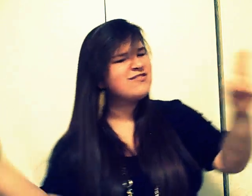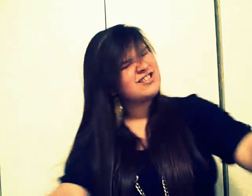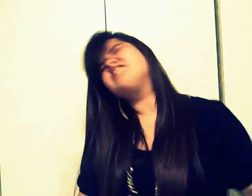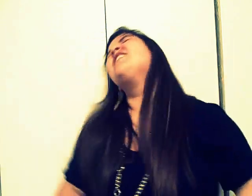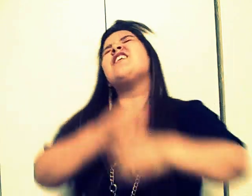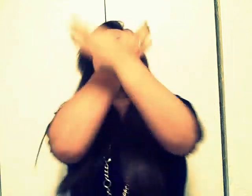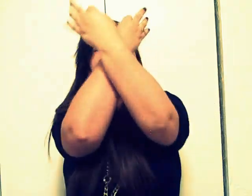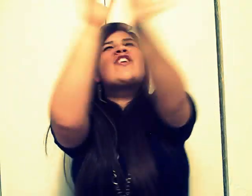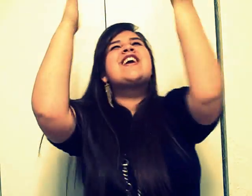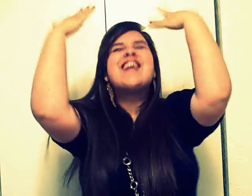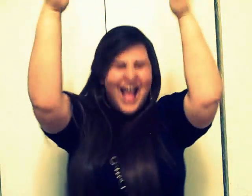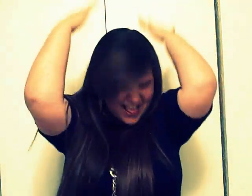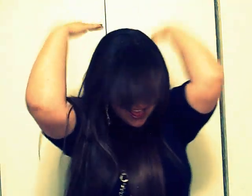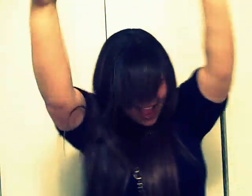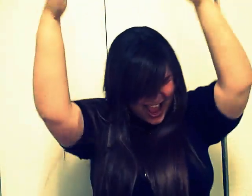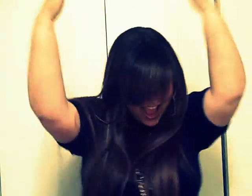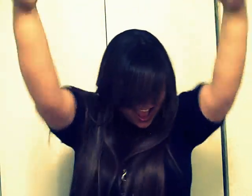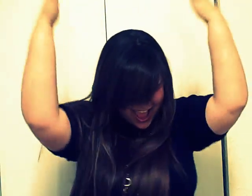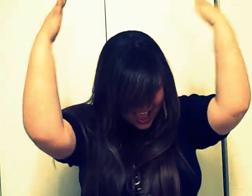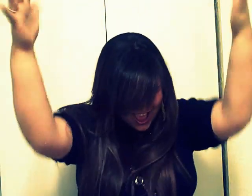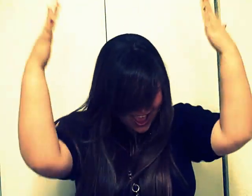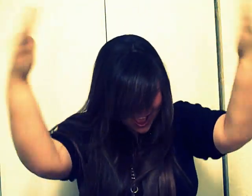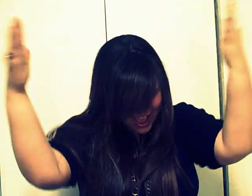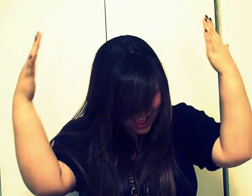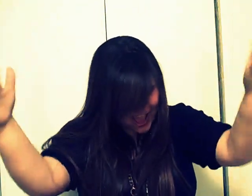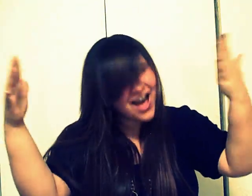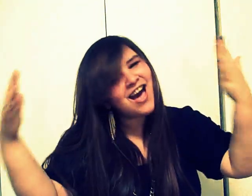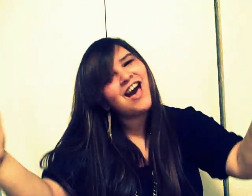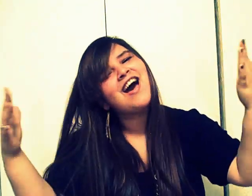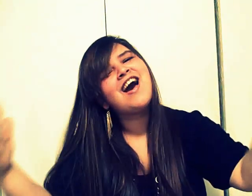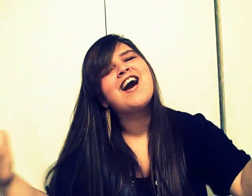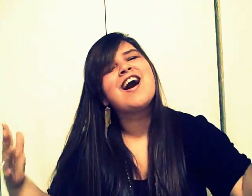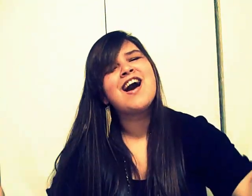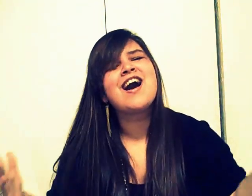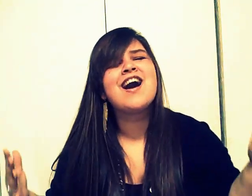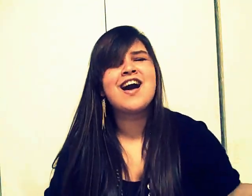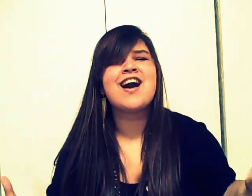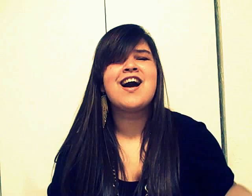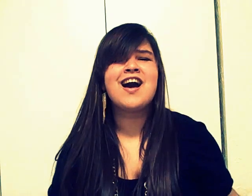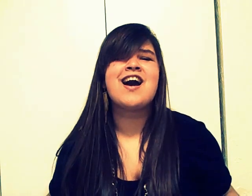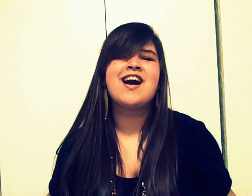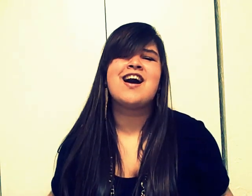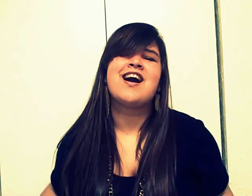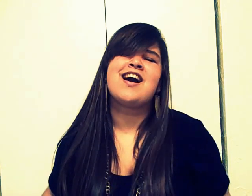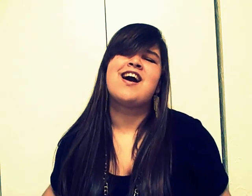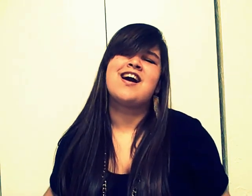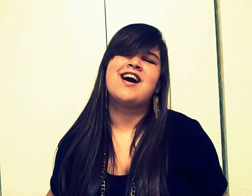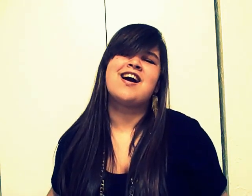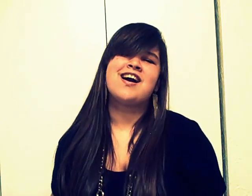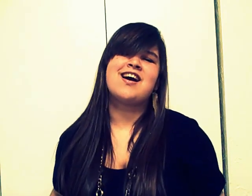Free and last Oh, oh, oh,